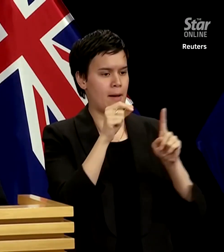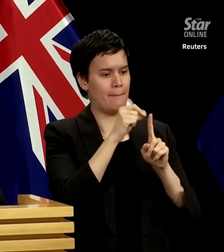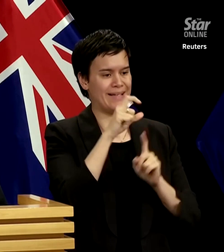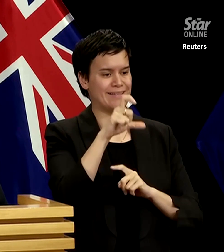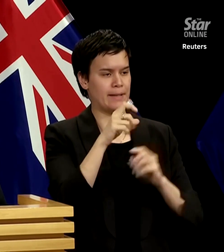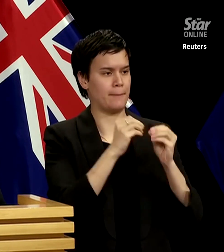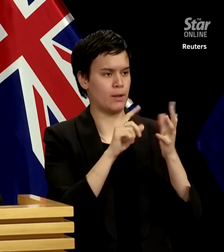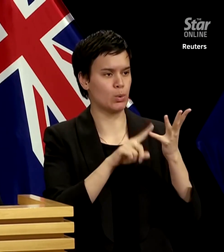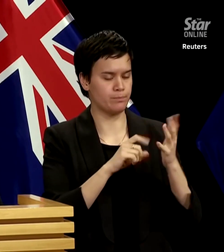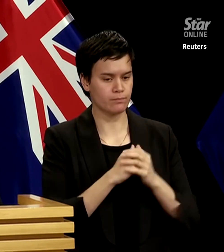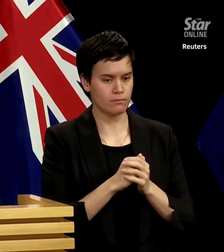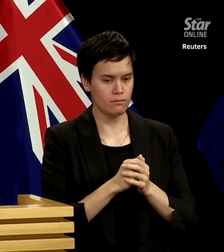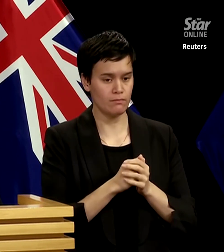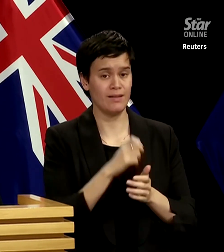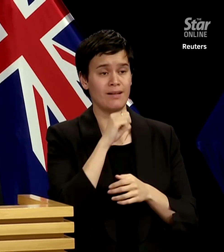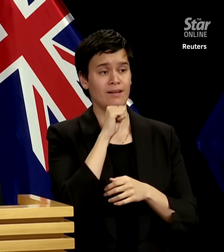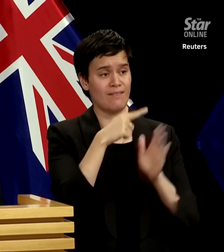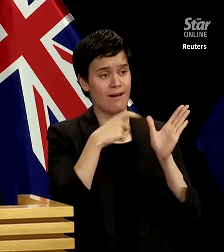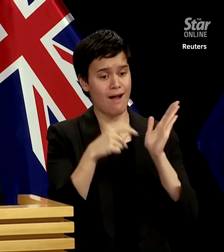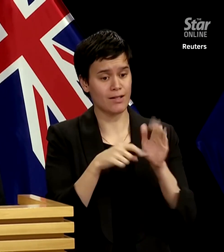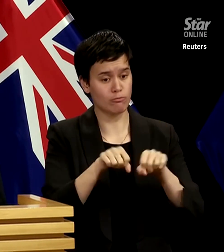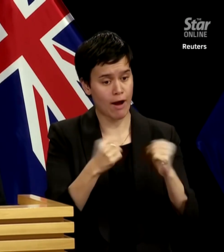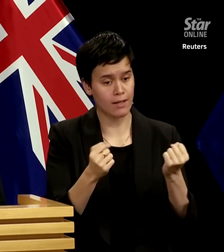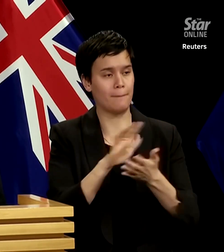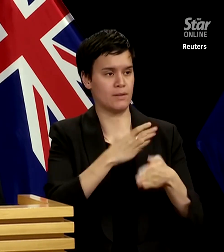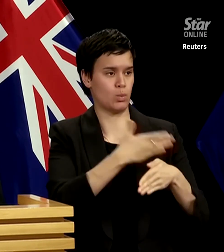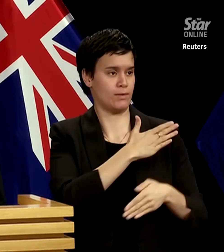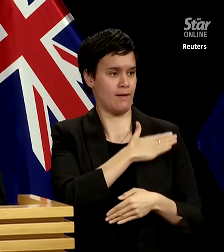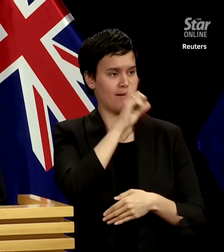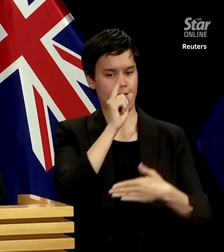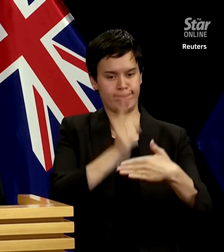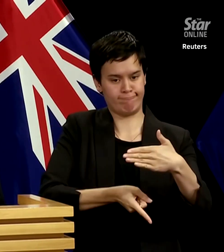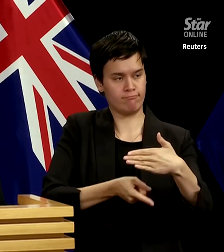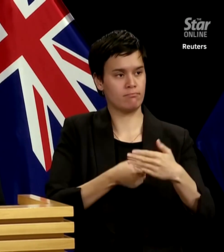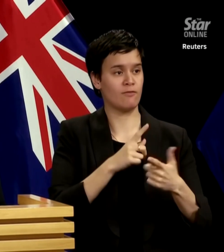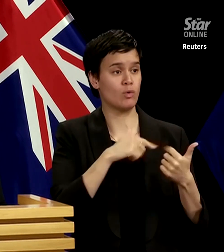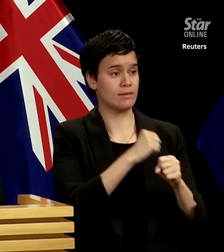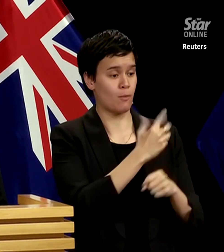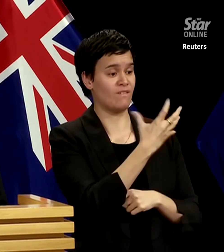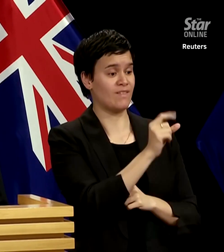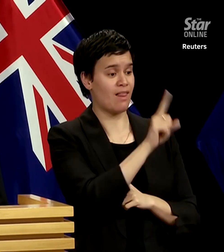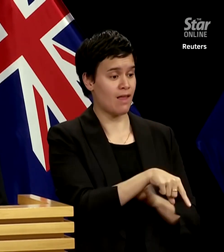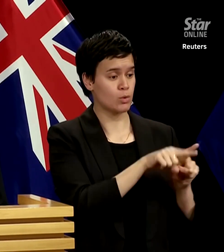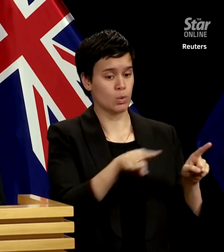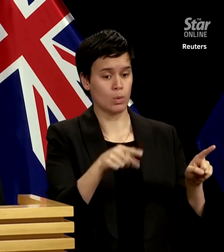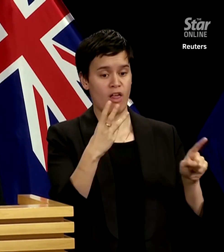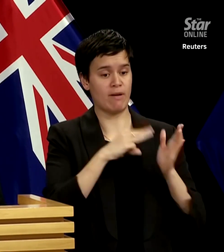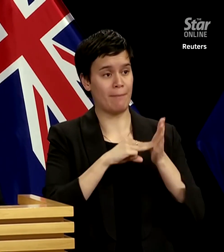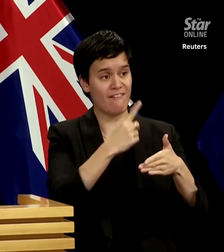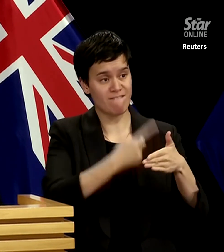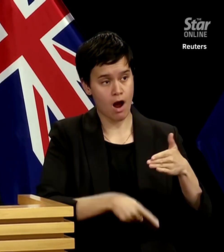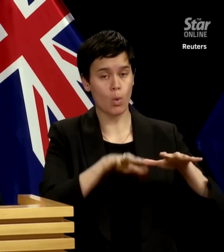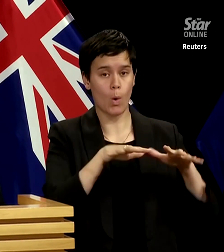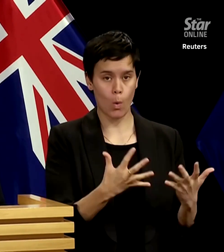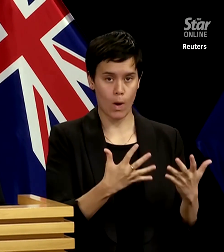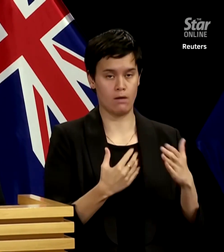WorkSafe can prosecute for breaches of the Act and penalties and criminal sanctions range from $50,000 to $3 million and up to